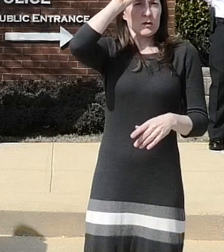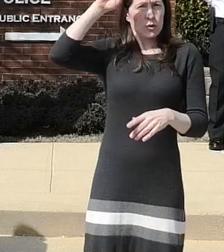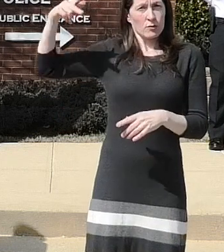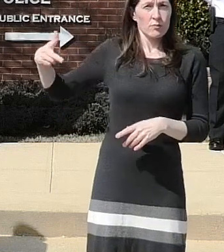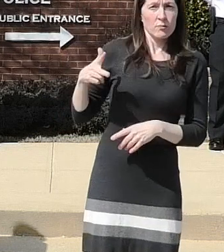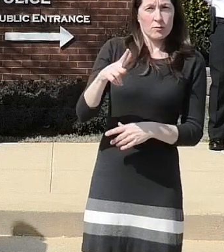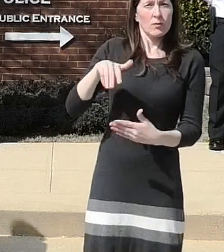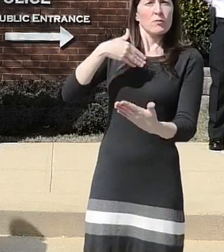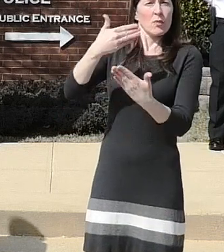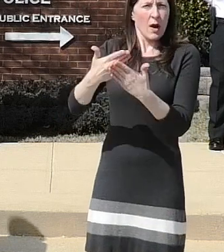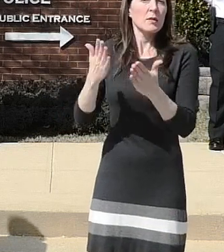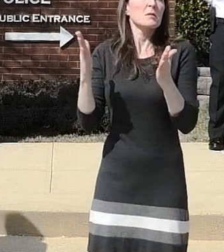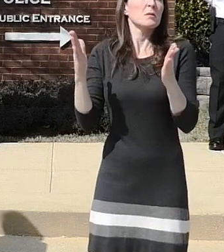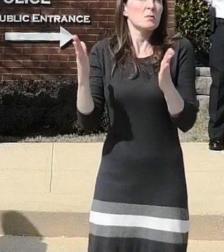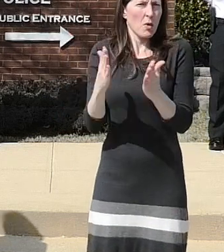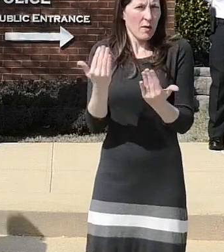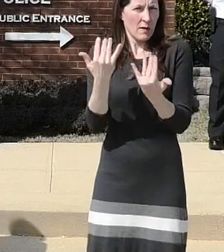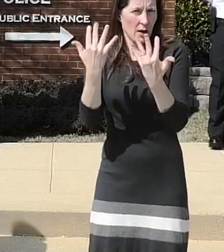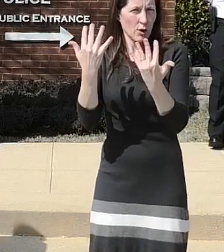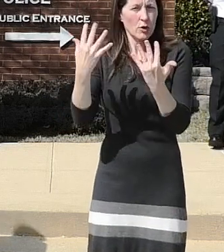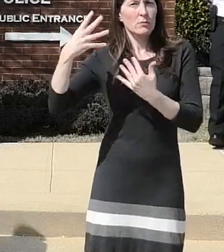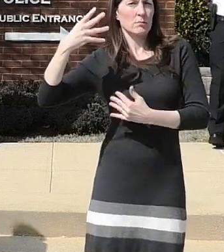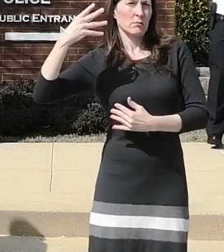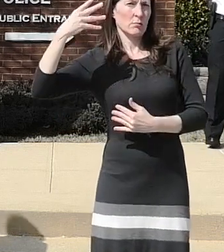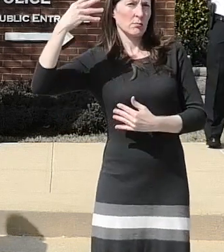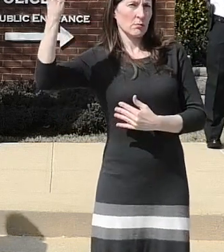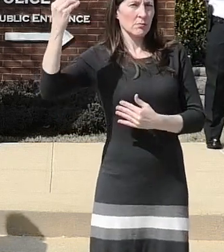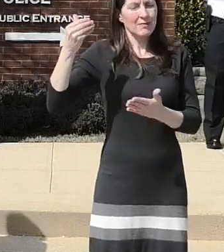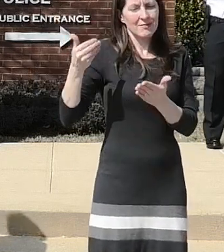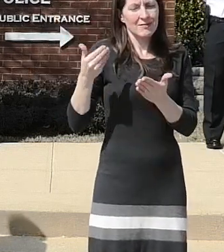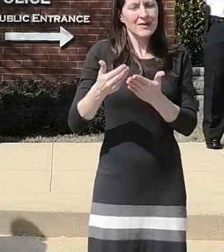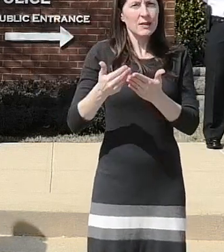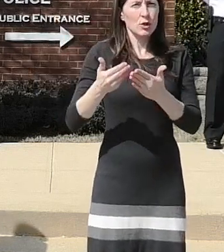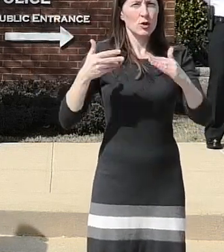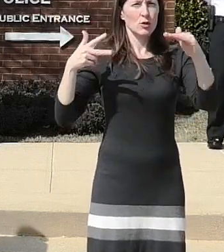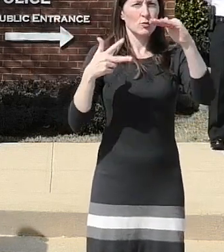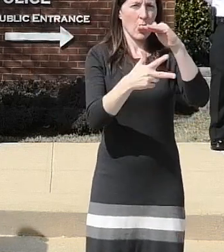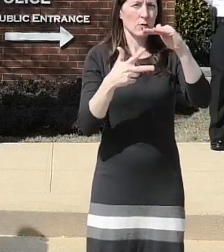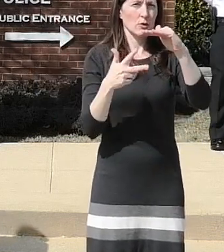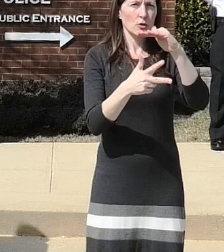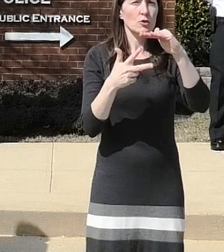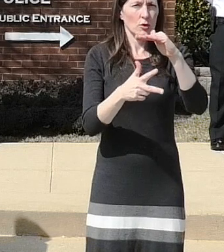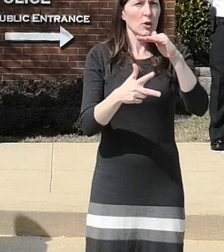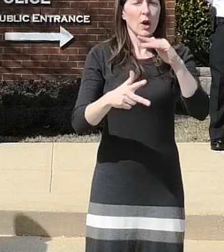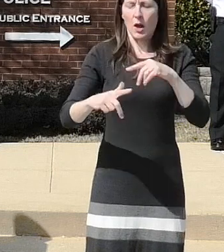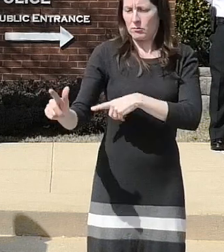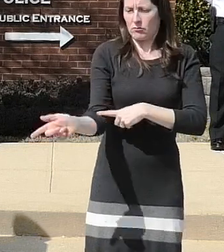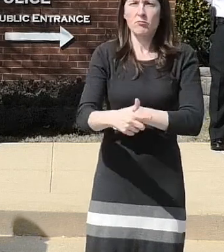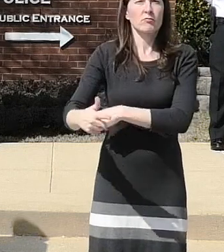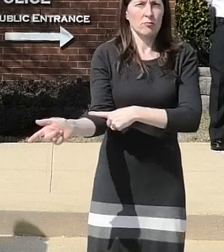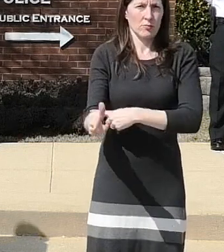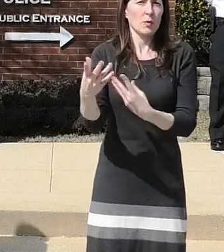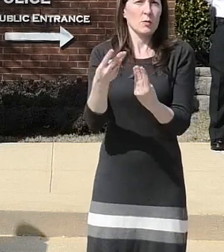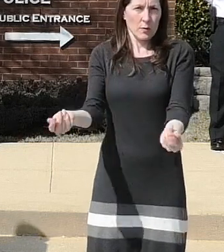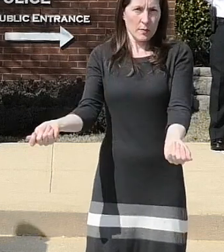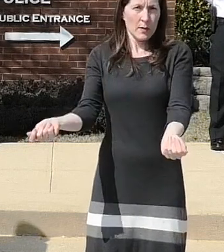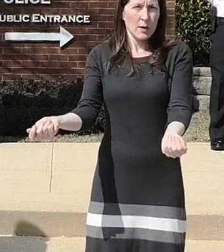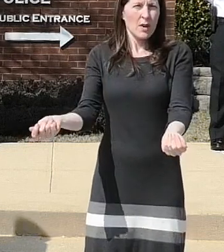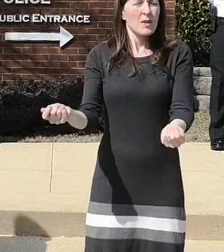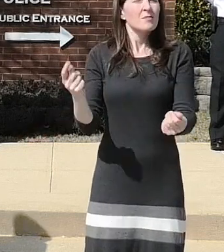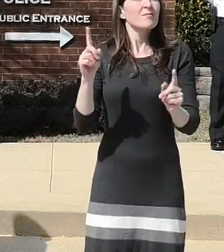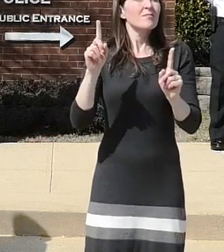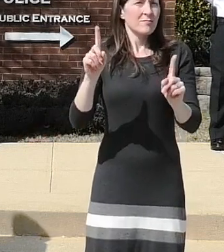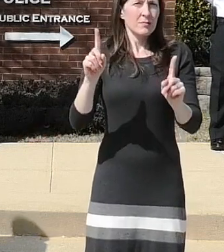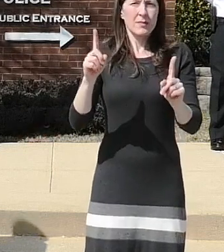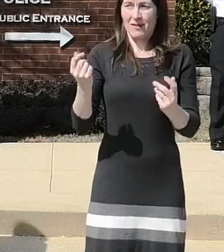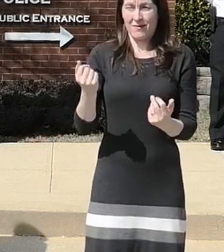a small fire on the exterior at the base of the garage and extinguish the flames the fact that the fire started on the outside